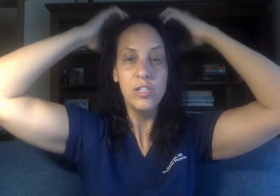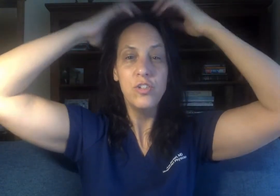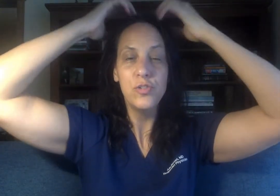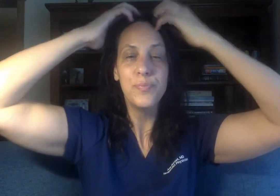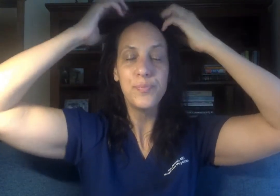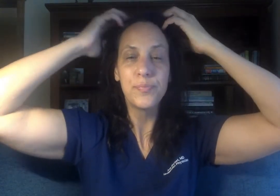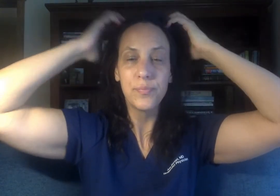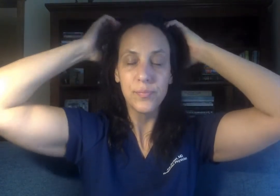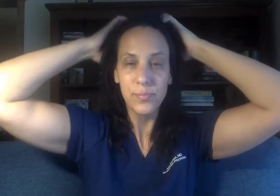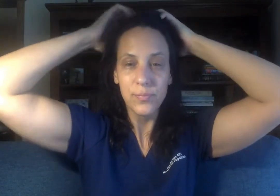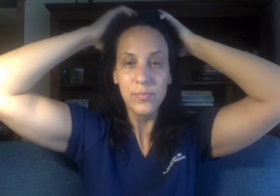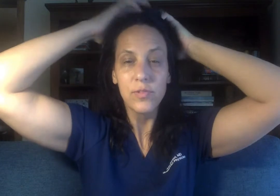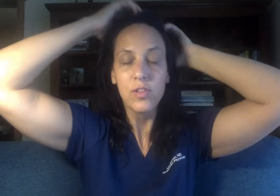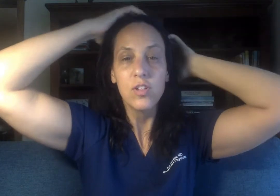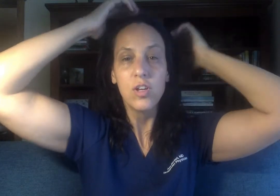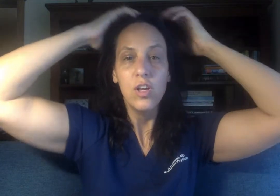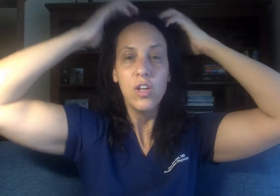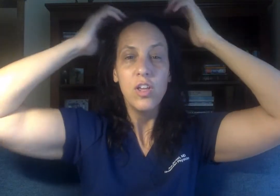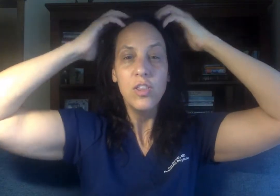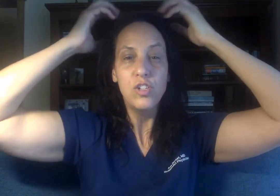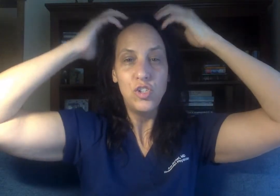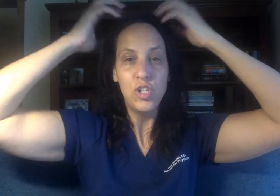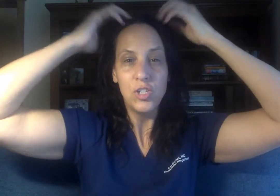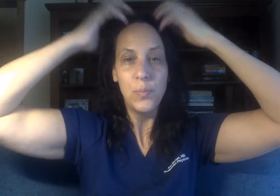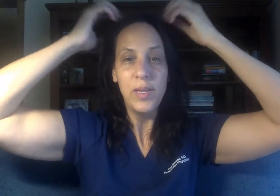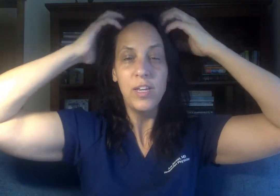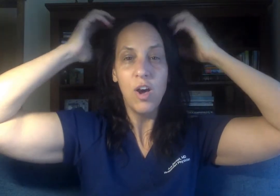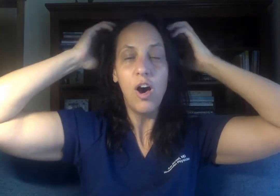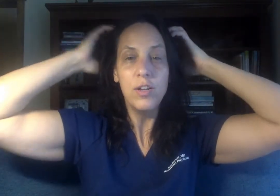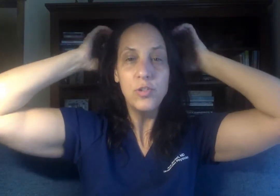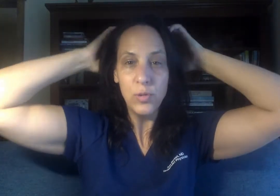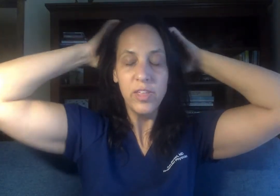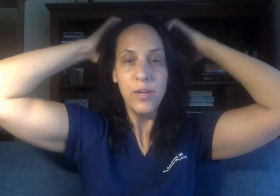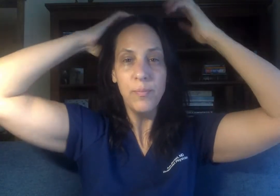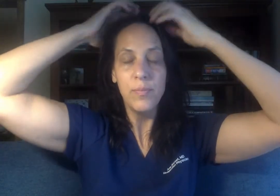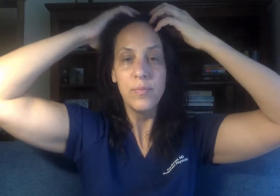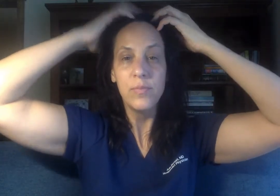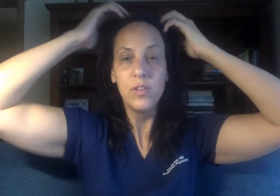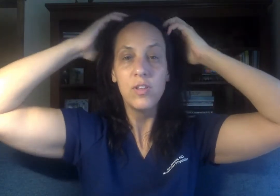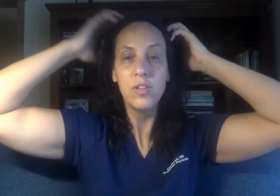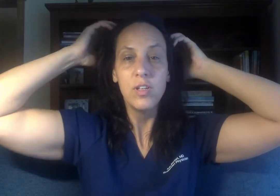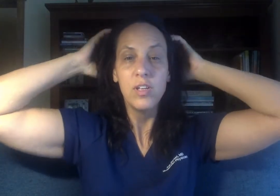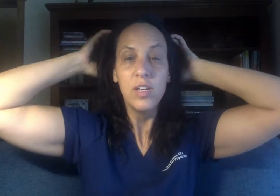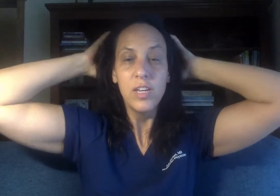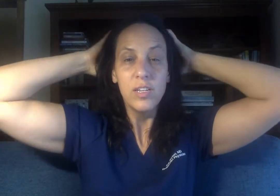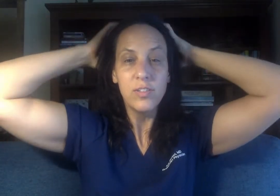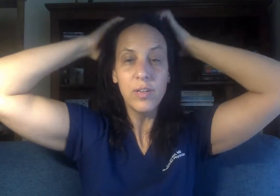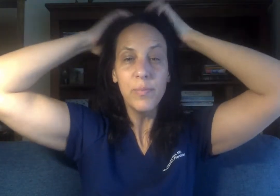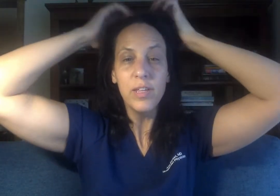that just being honest with them is something